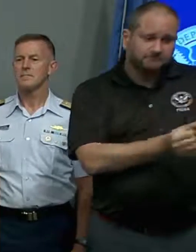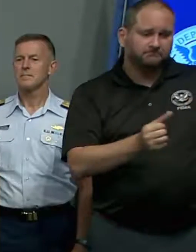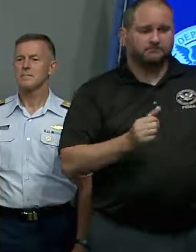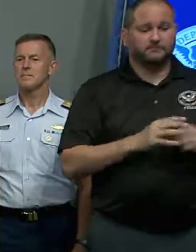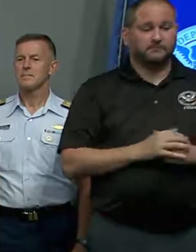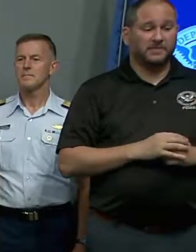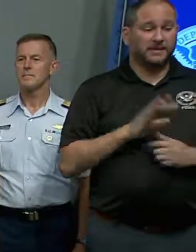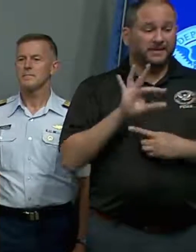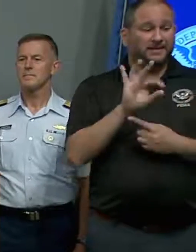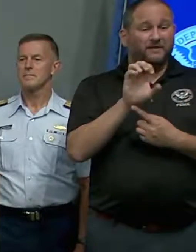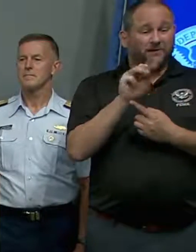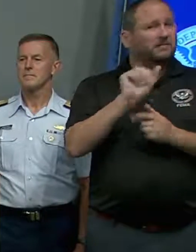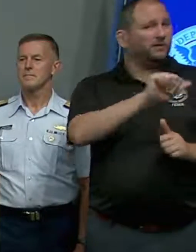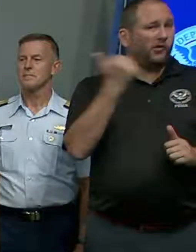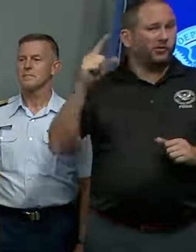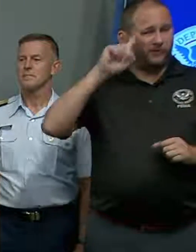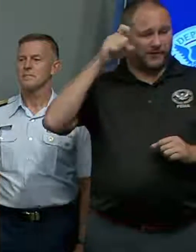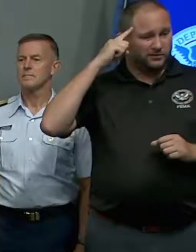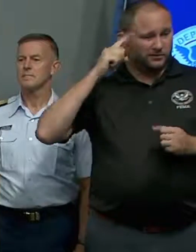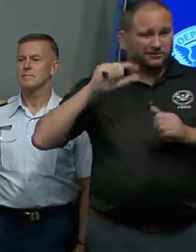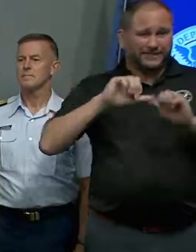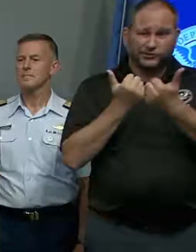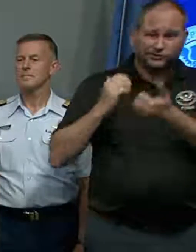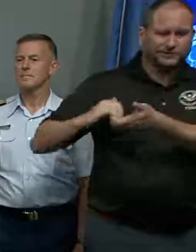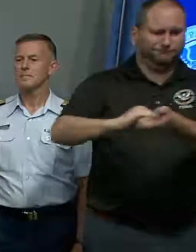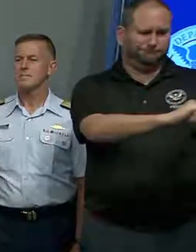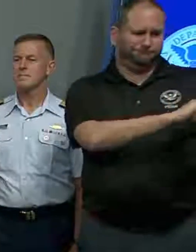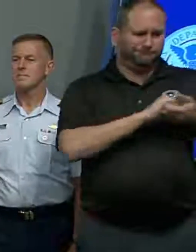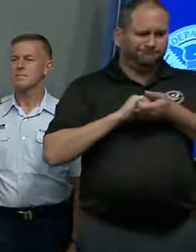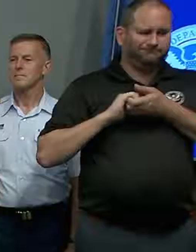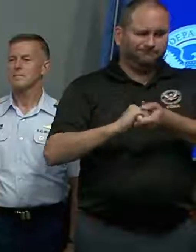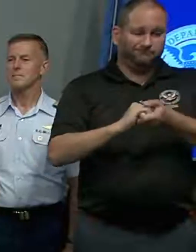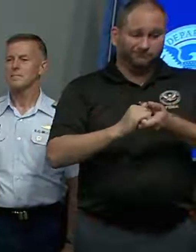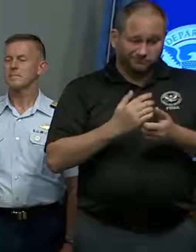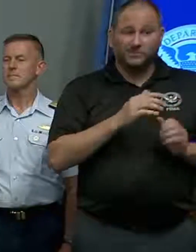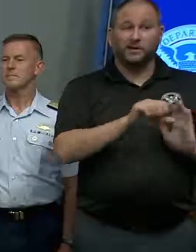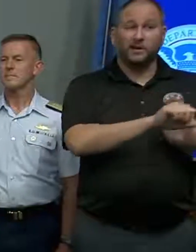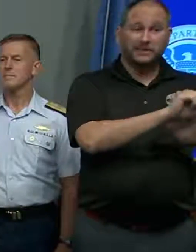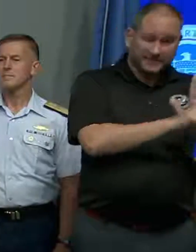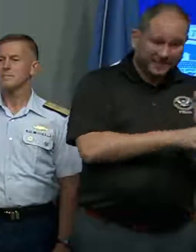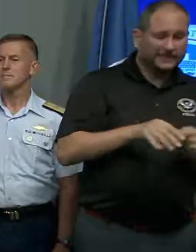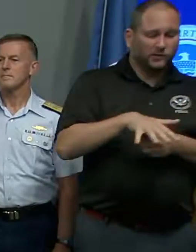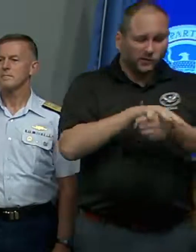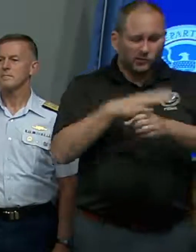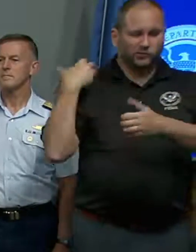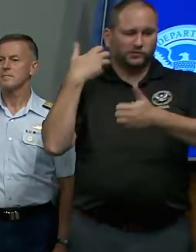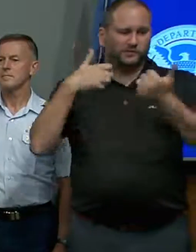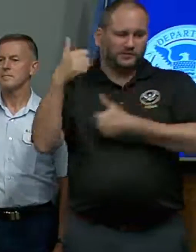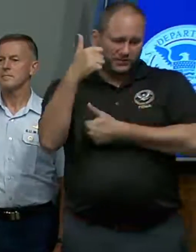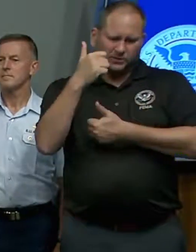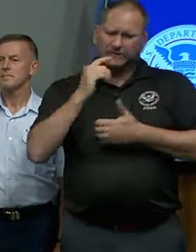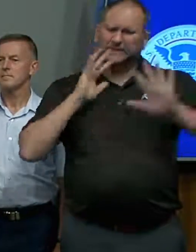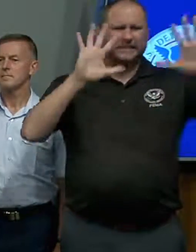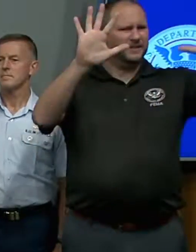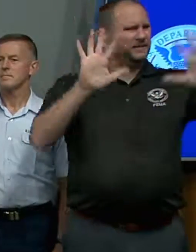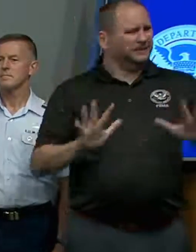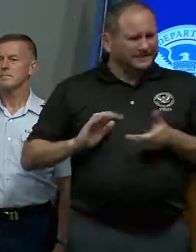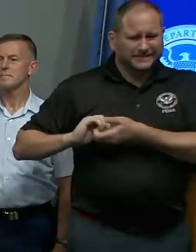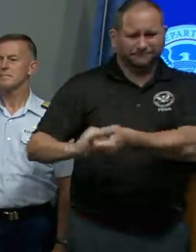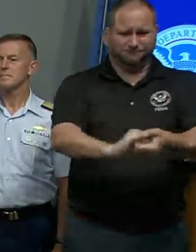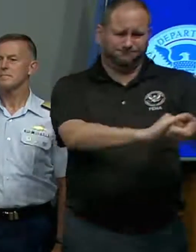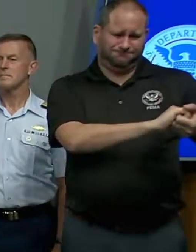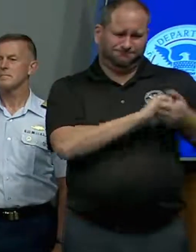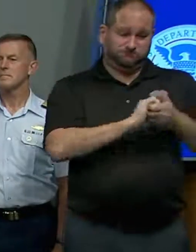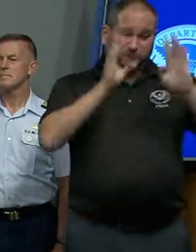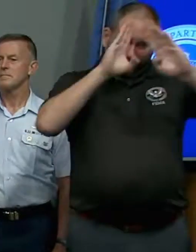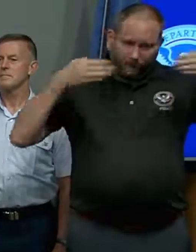the other federal agencies, and state and local officials has been outstanding, and we are collectively focused on rescuing